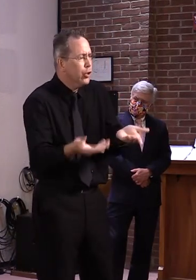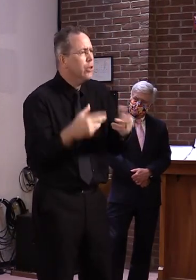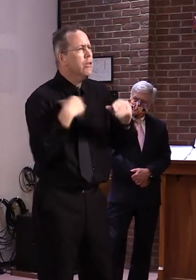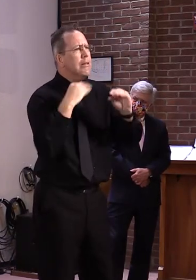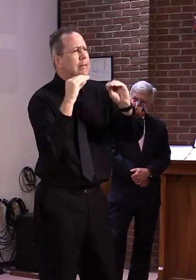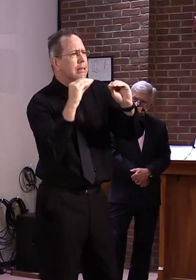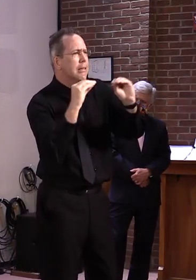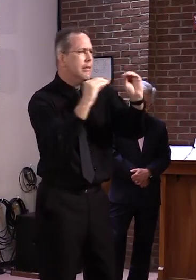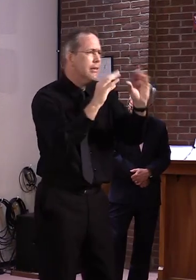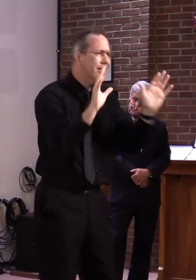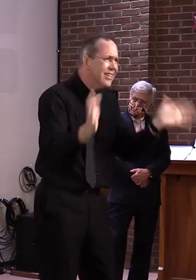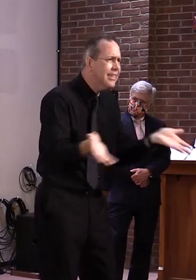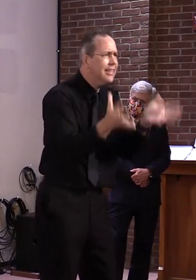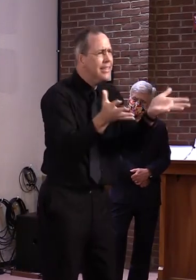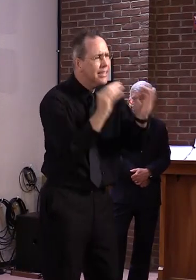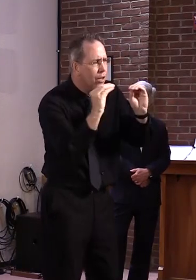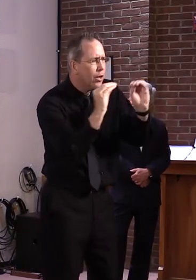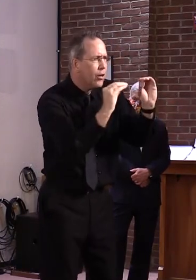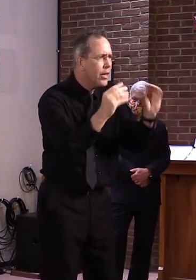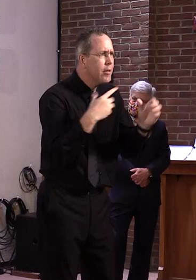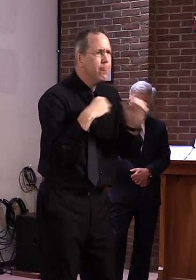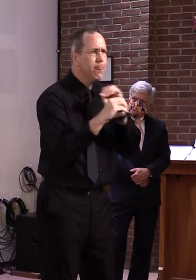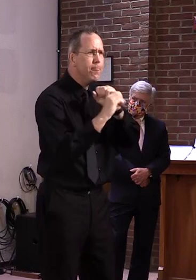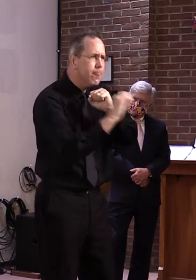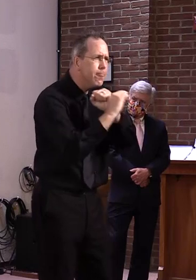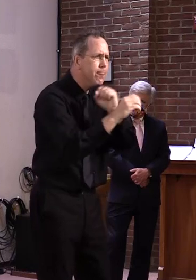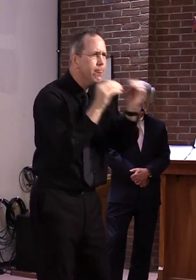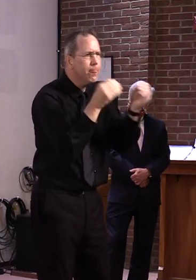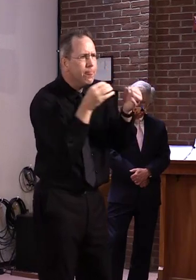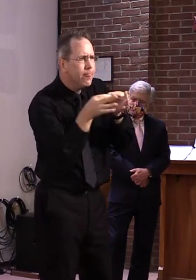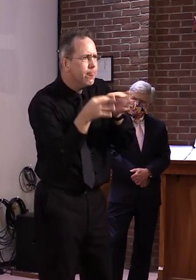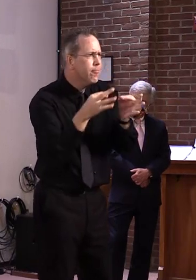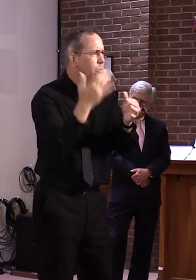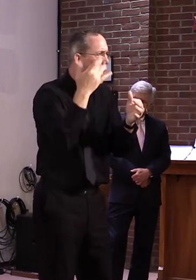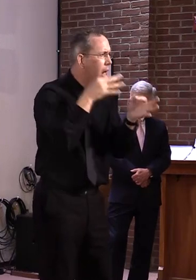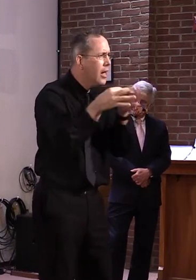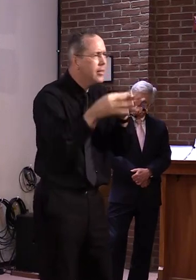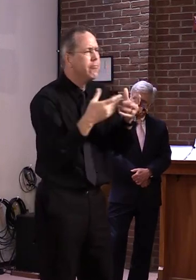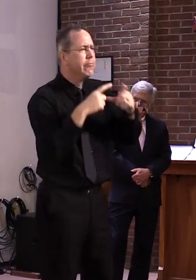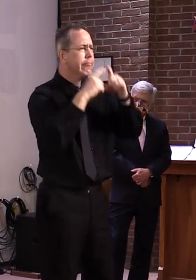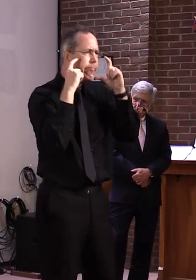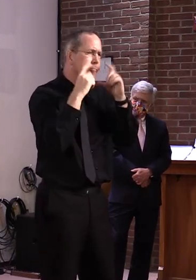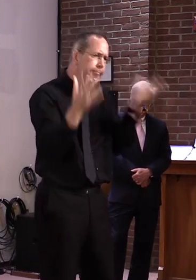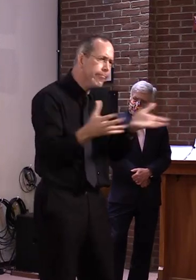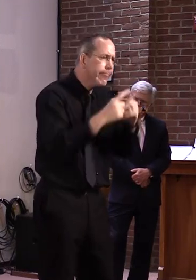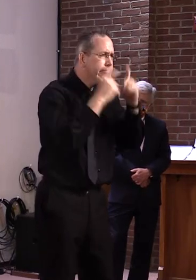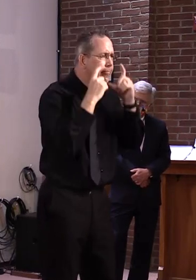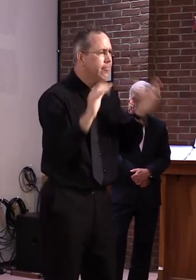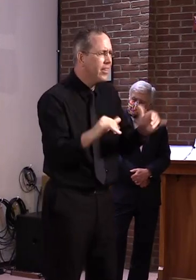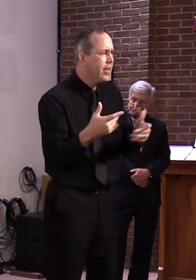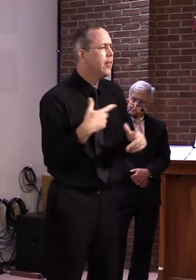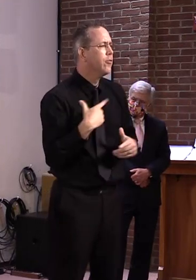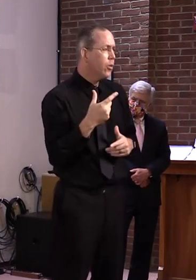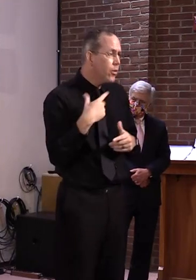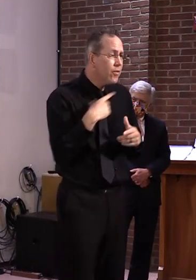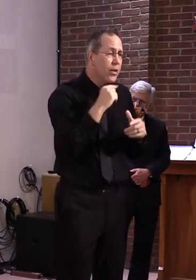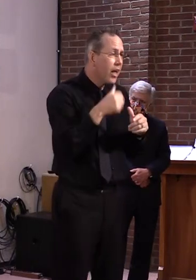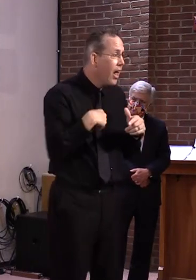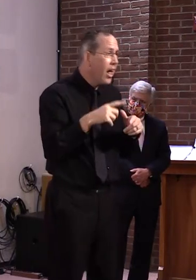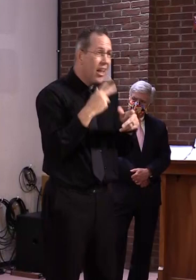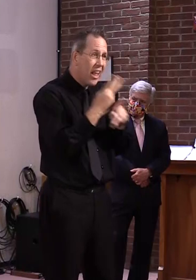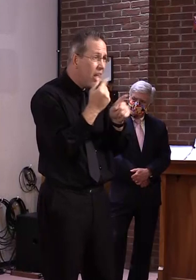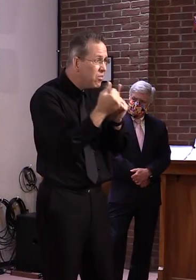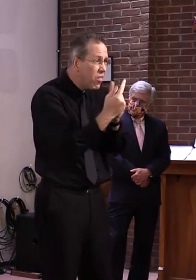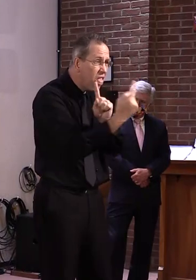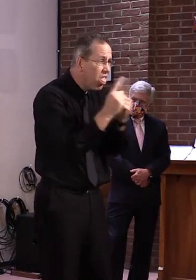And right now, this is a good thing to do when you can in those conditions where you can't physically distance yourself from